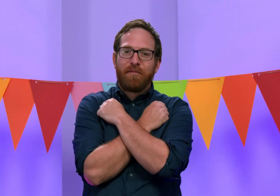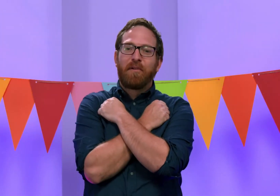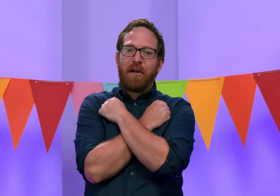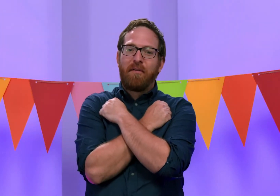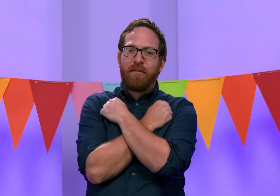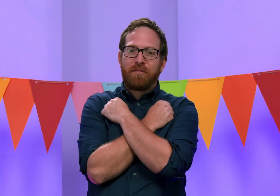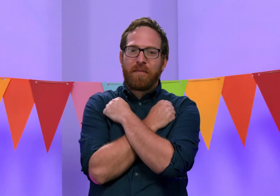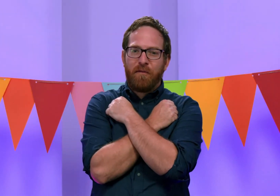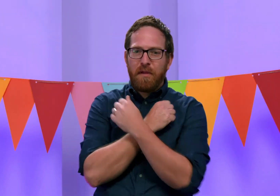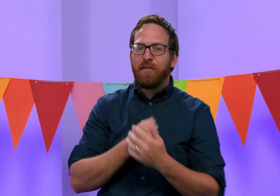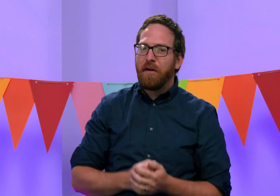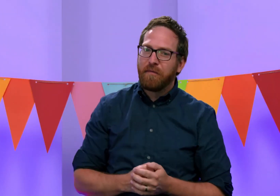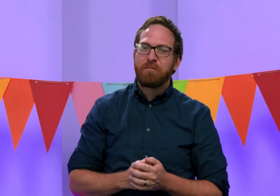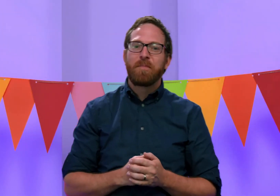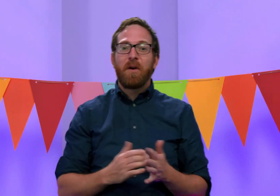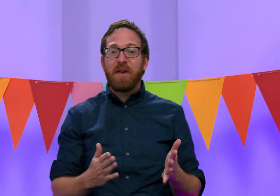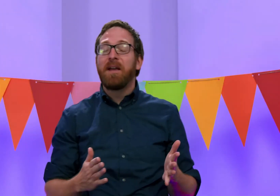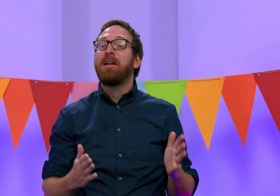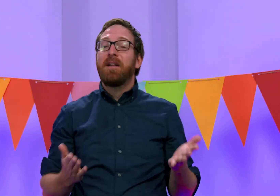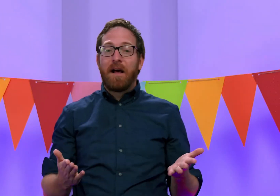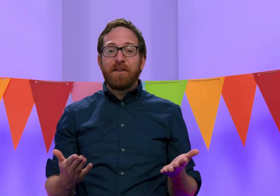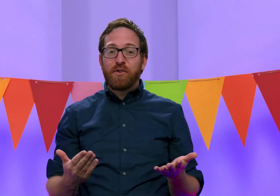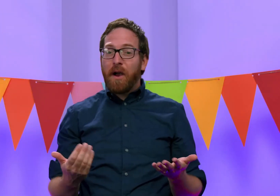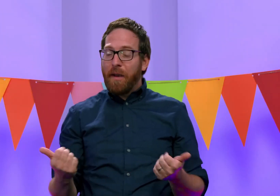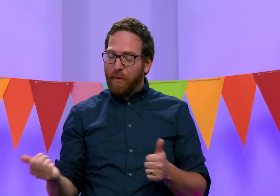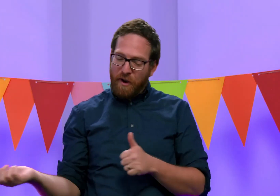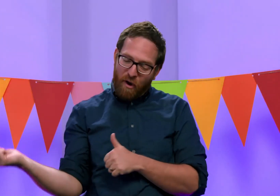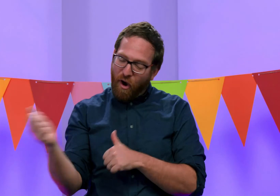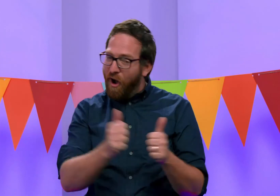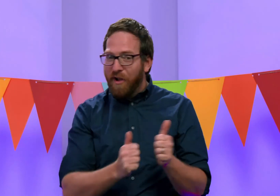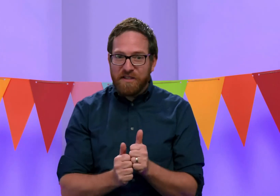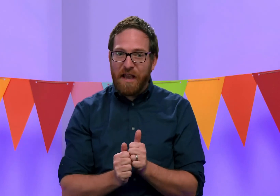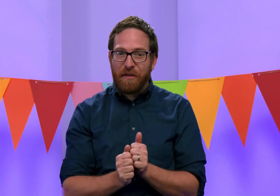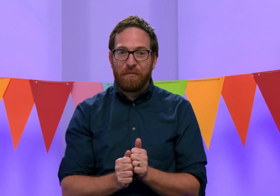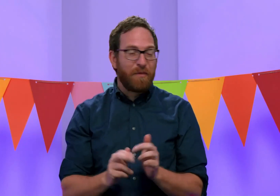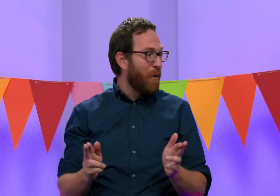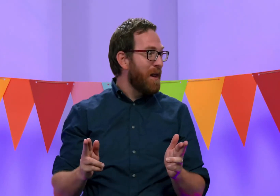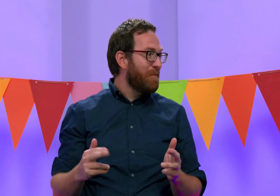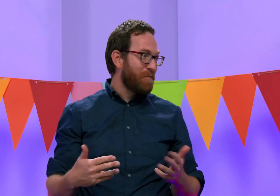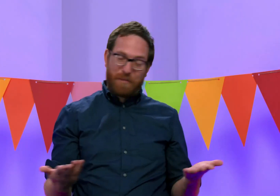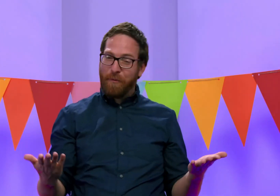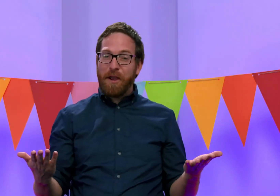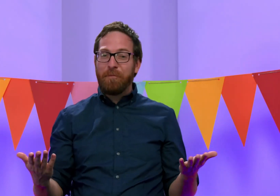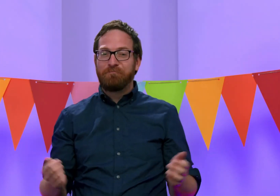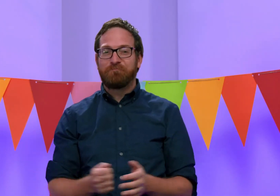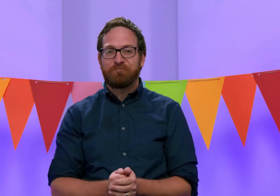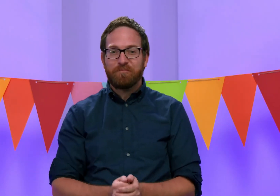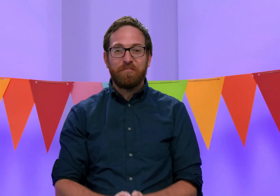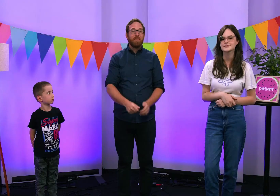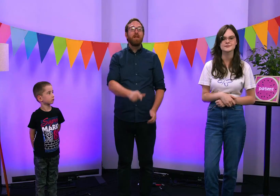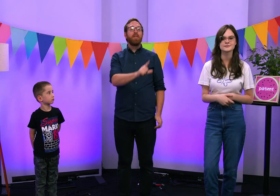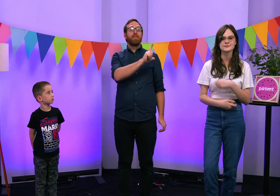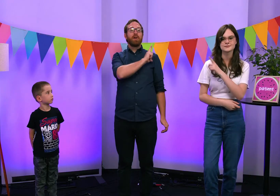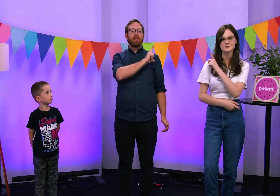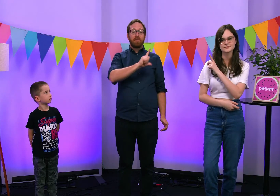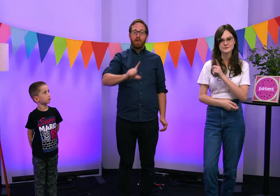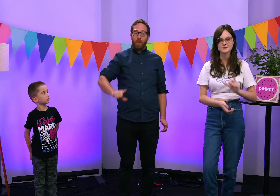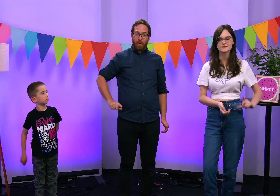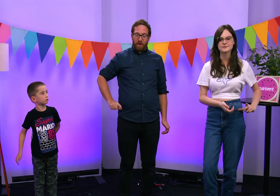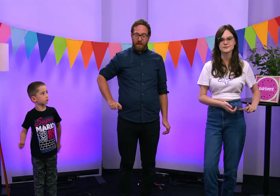for love. Full of love. Okay. Now let's try and put it all together. You ready? Here we go. The Lord